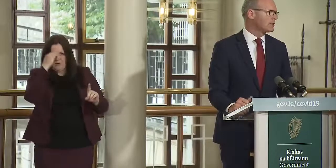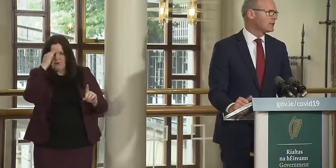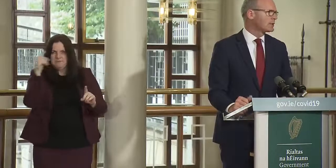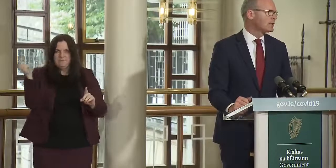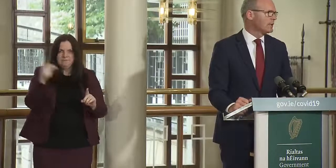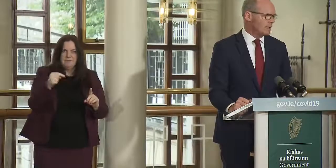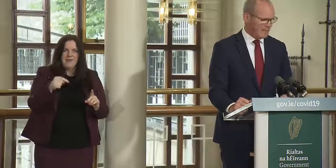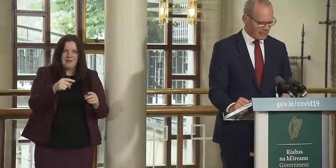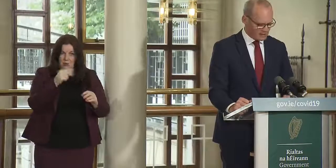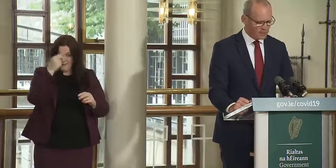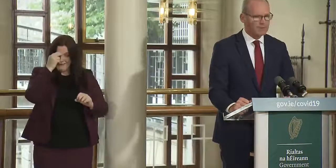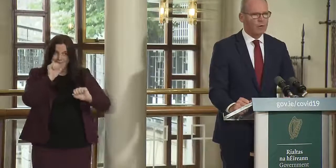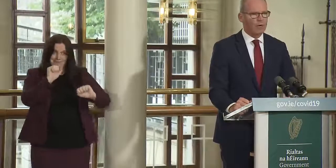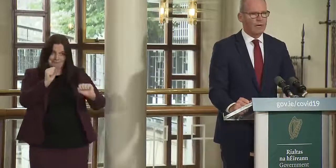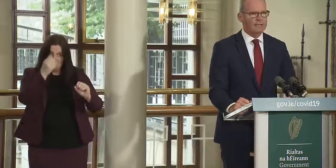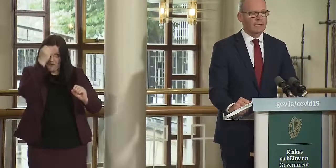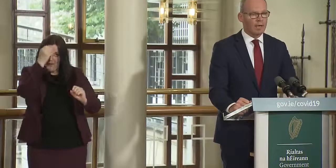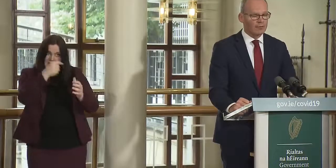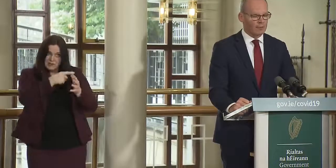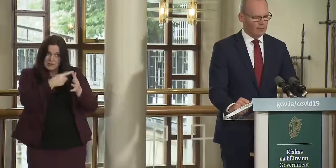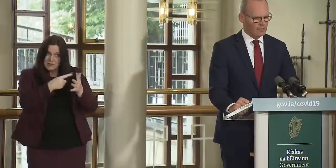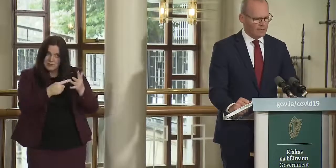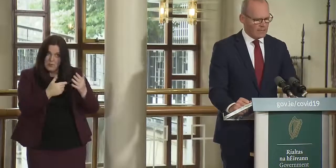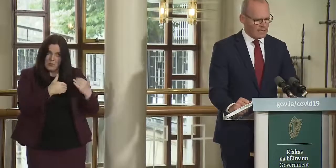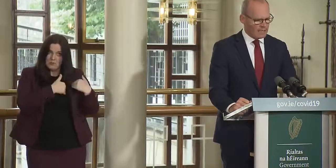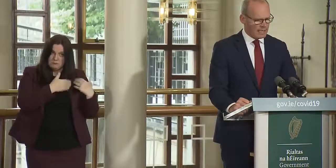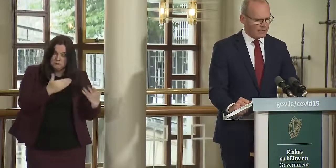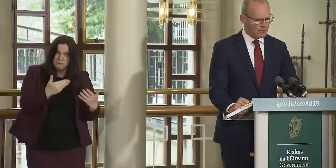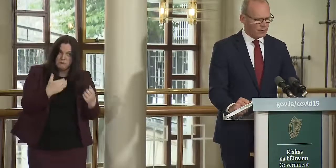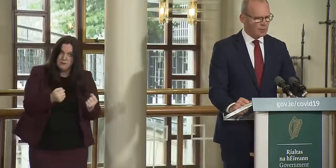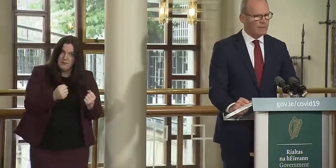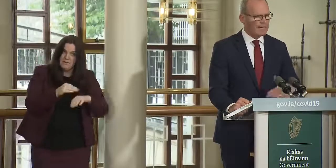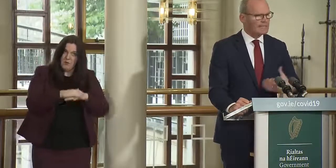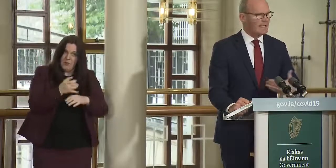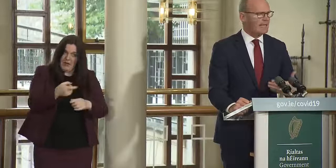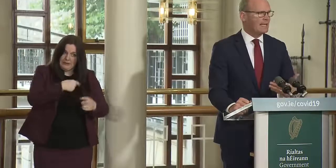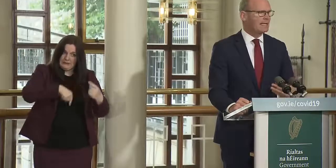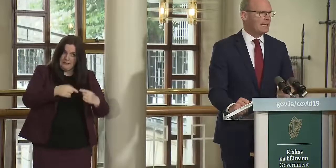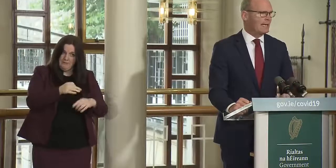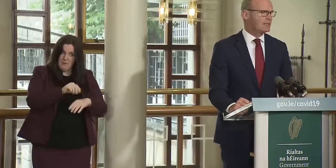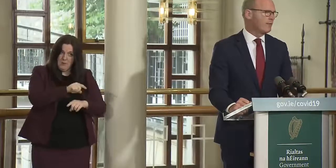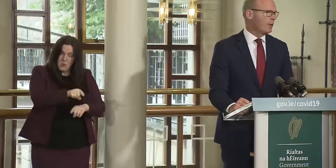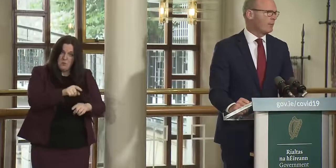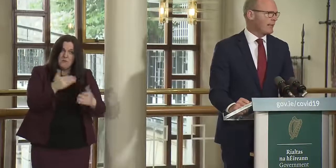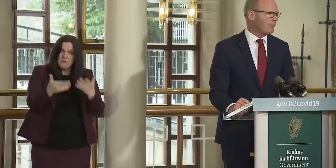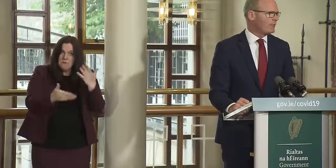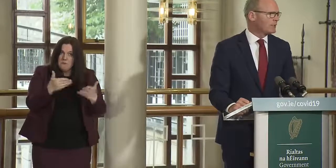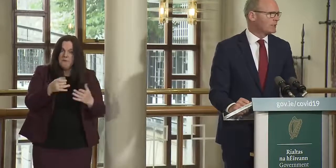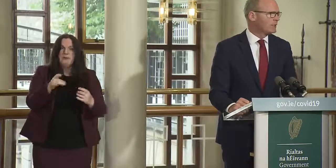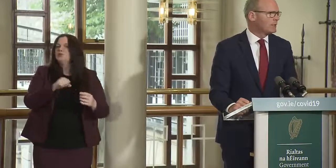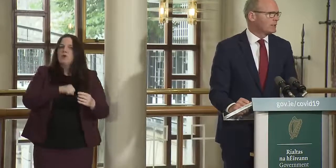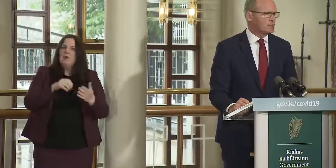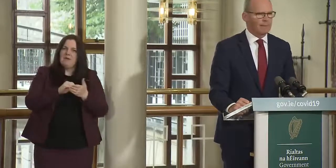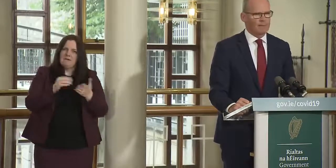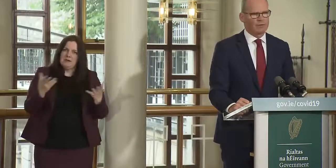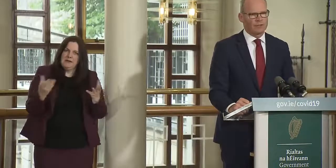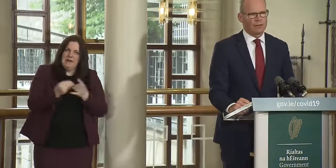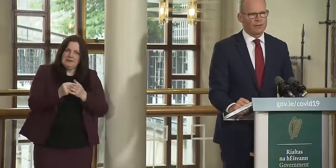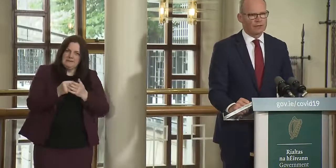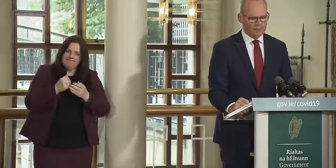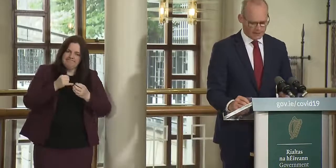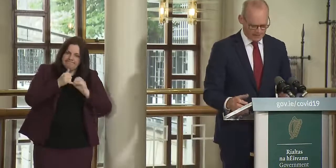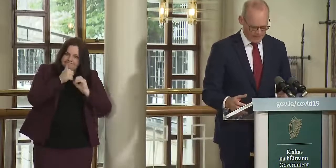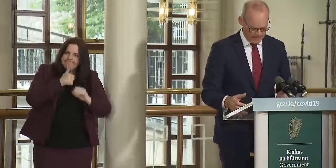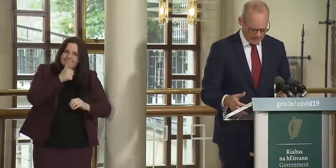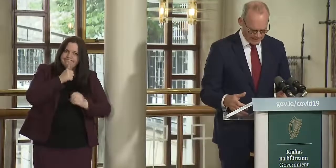their obligations uh in terms of what we're asking of them um so that we maintain a collective public effort to stamp out